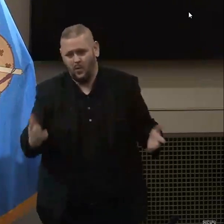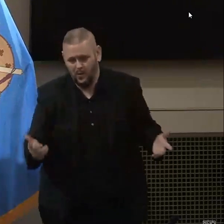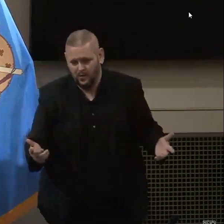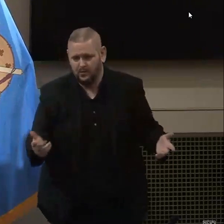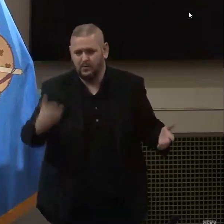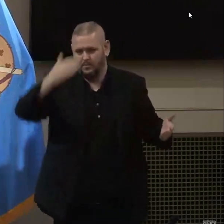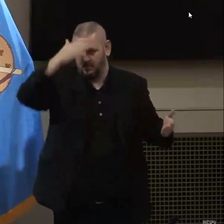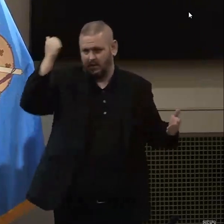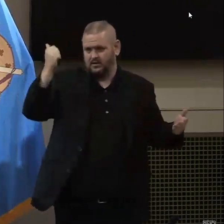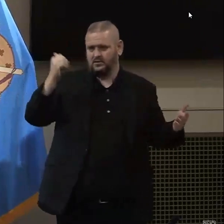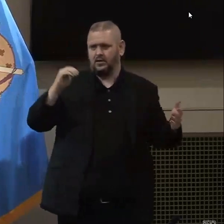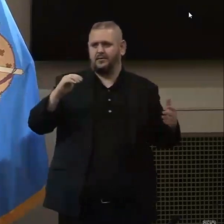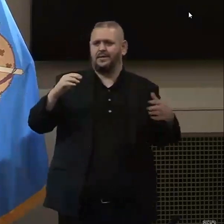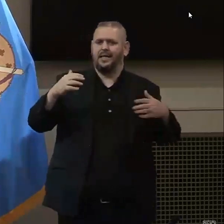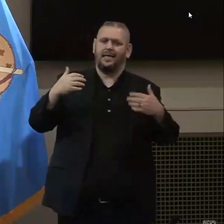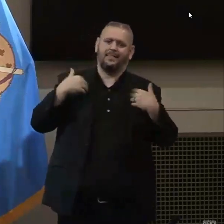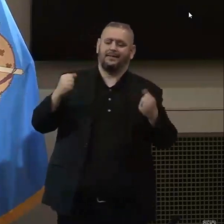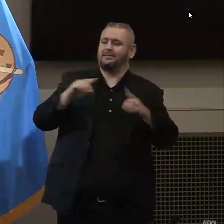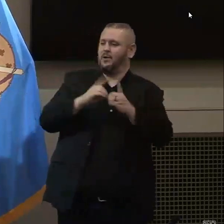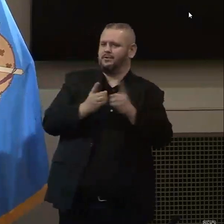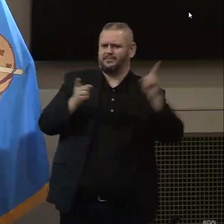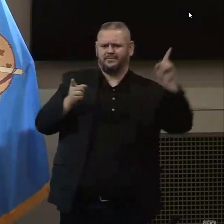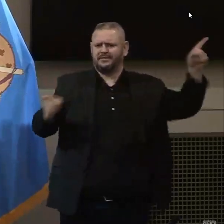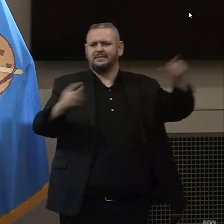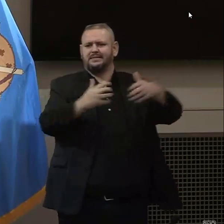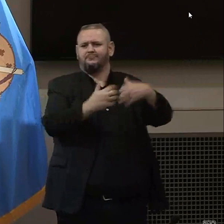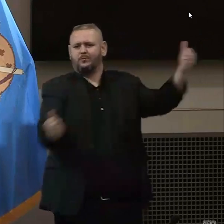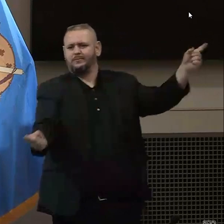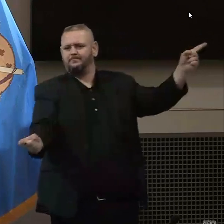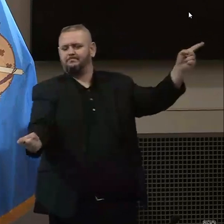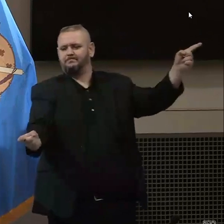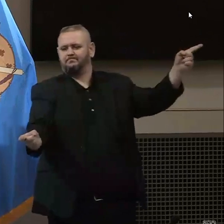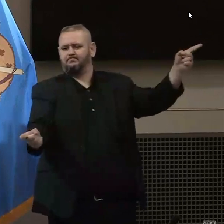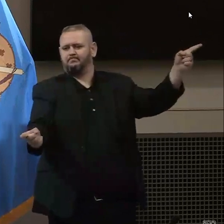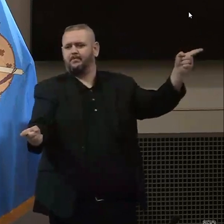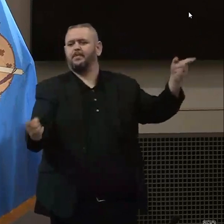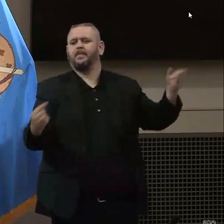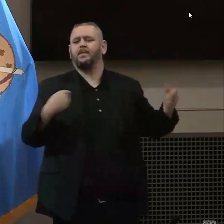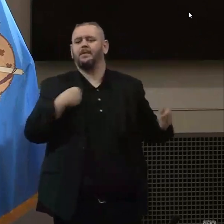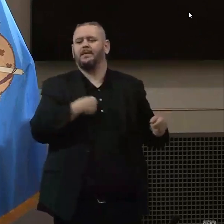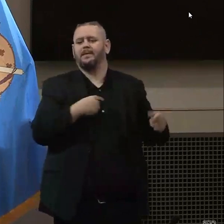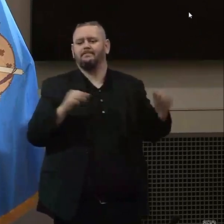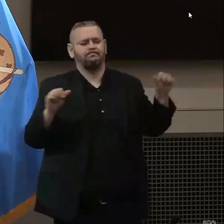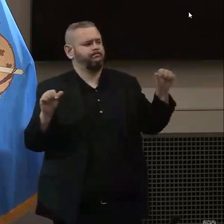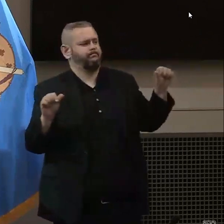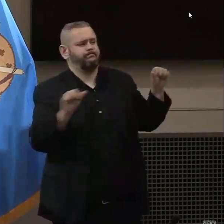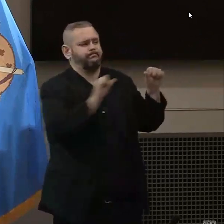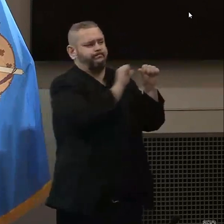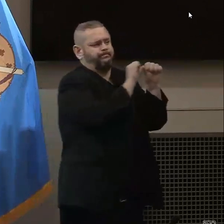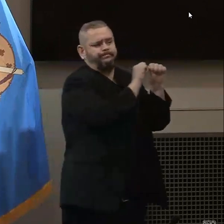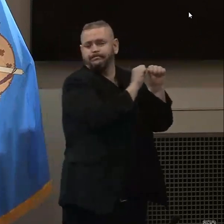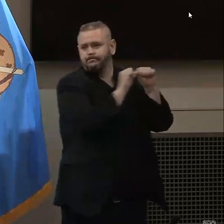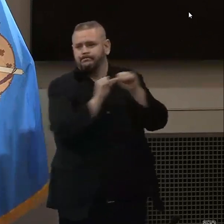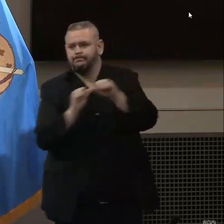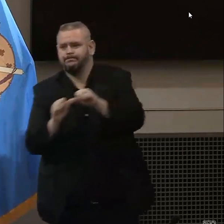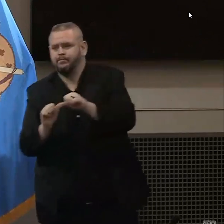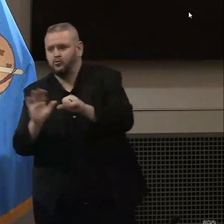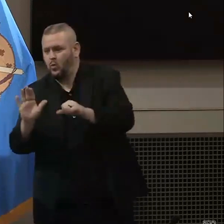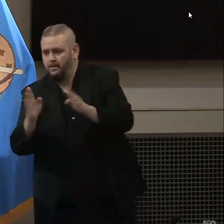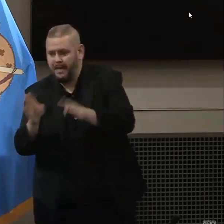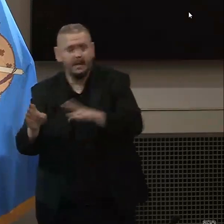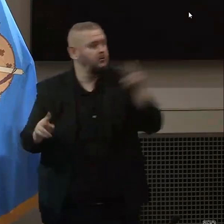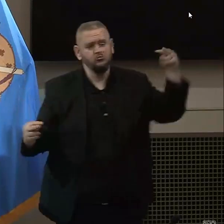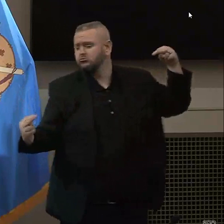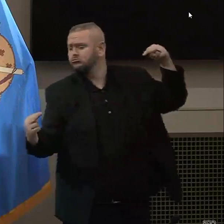their own thing. But we continued to move forward with our strategy and what we were recommended from Dr.